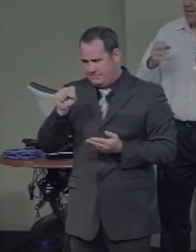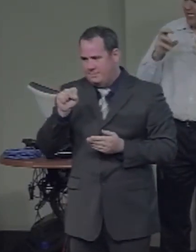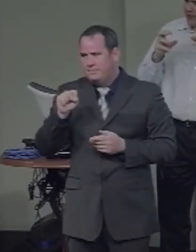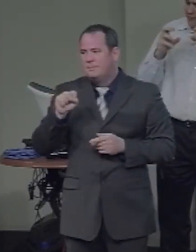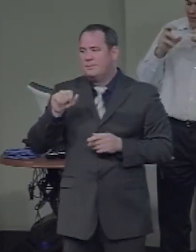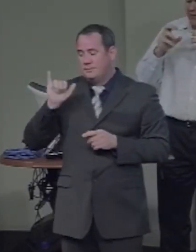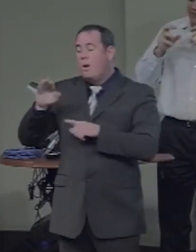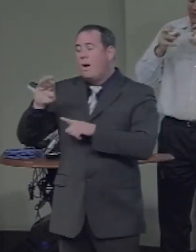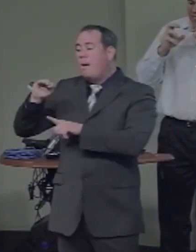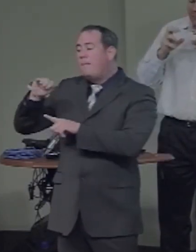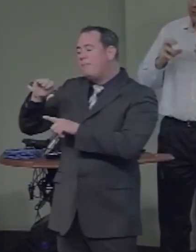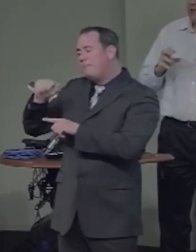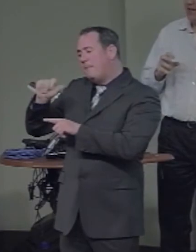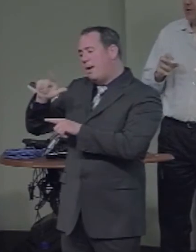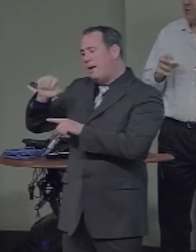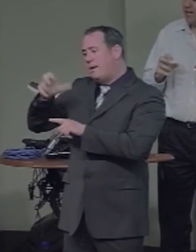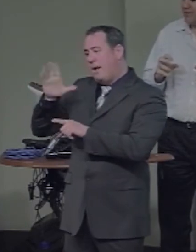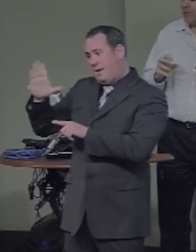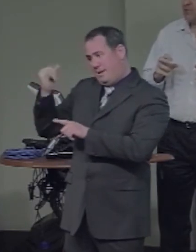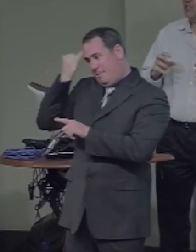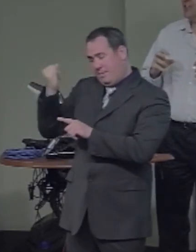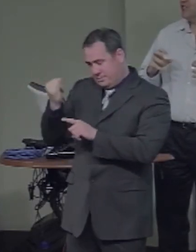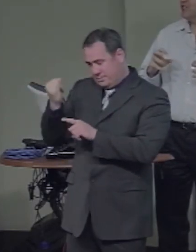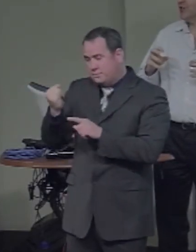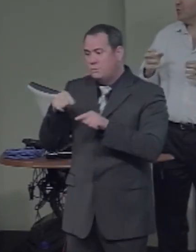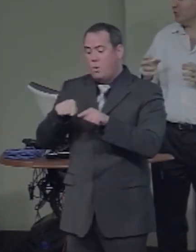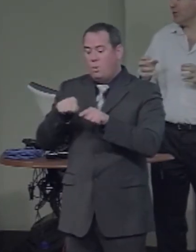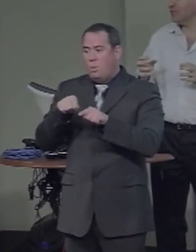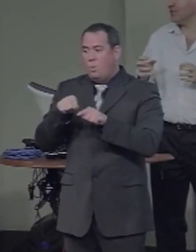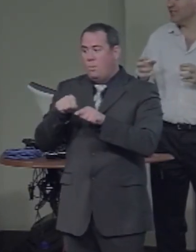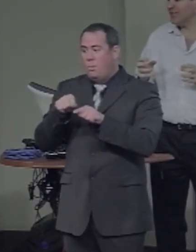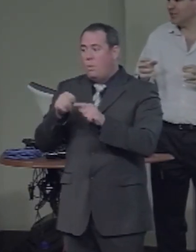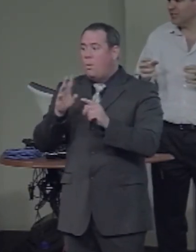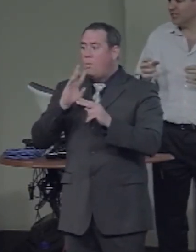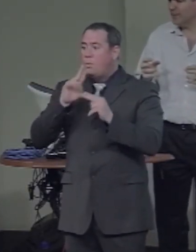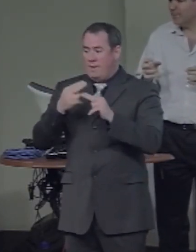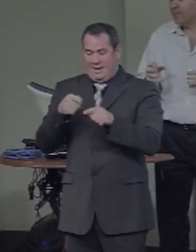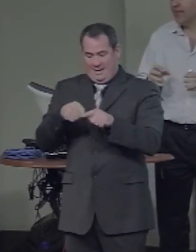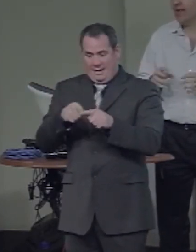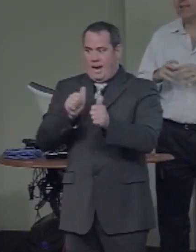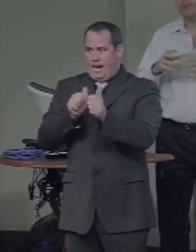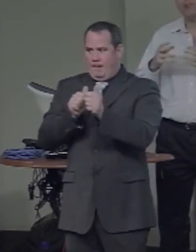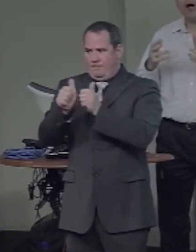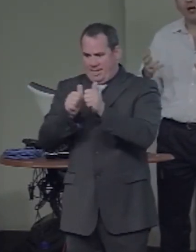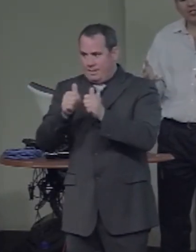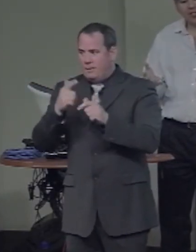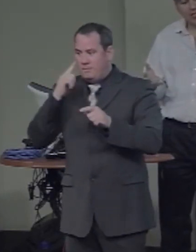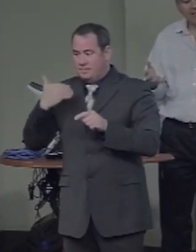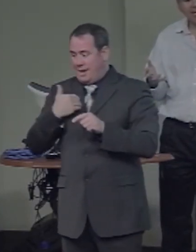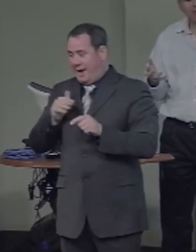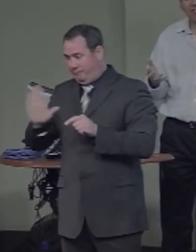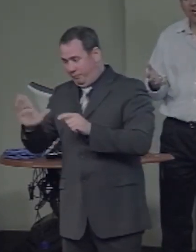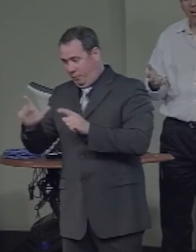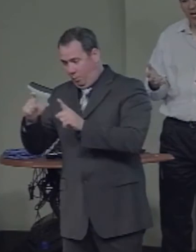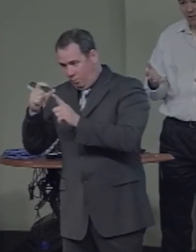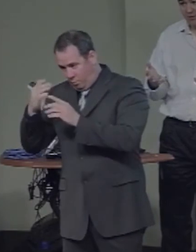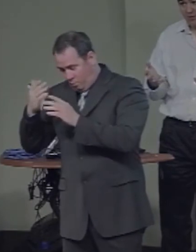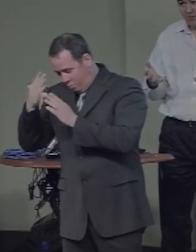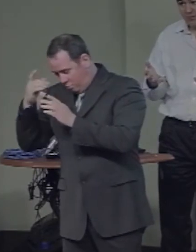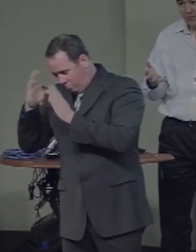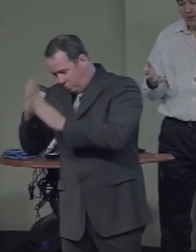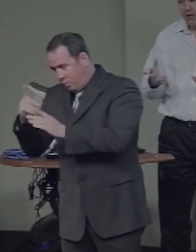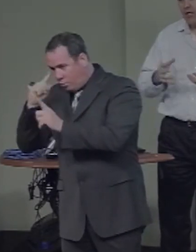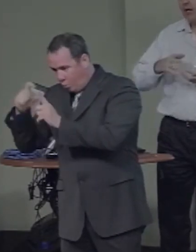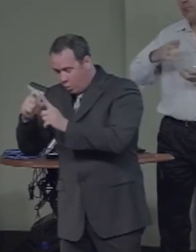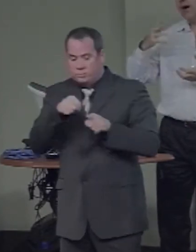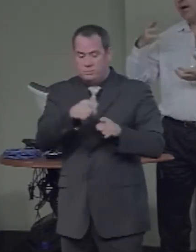a kind of fight between the face representations and word representations, that partially gets resolved